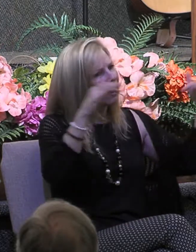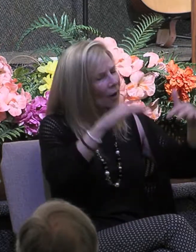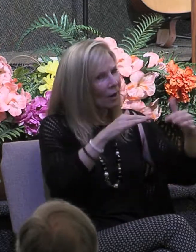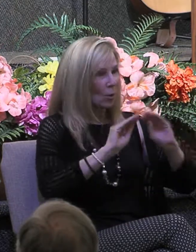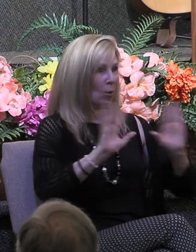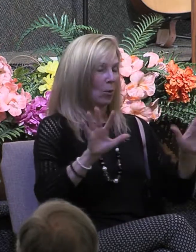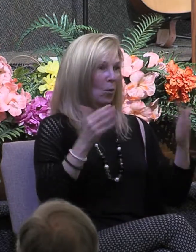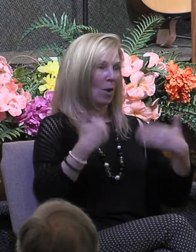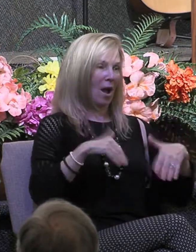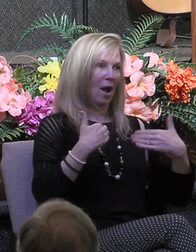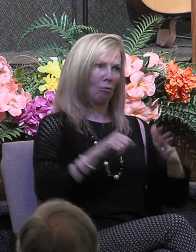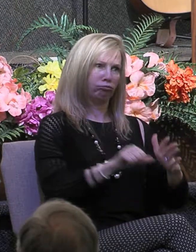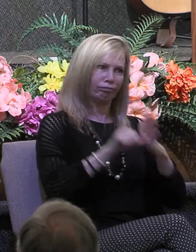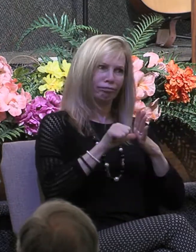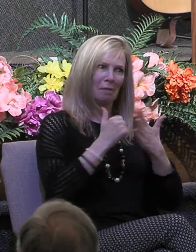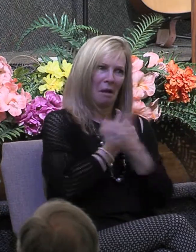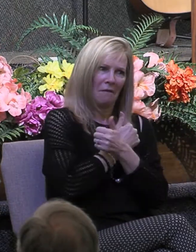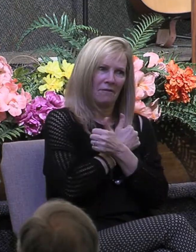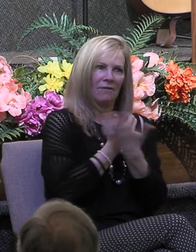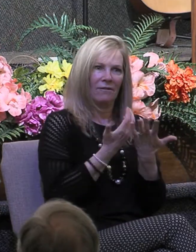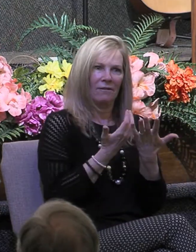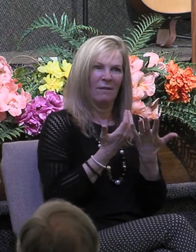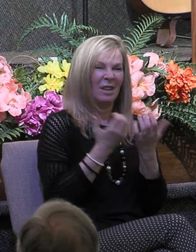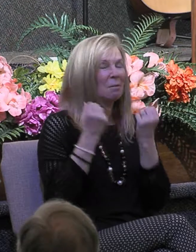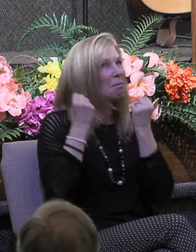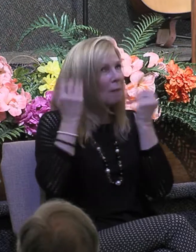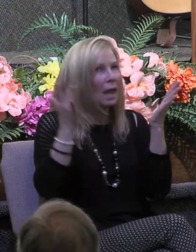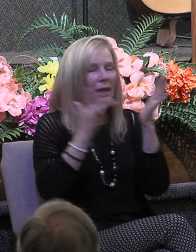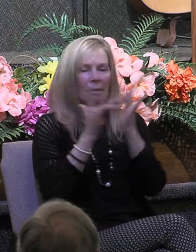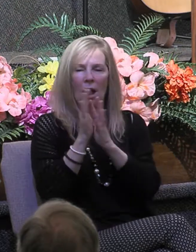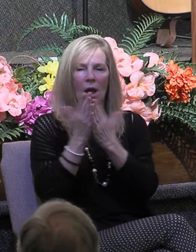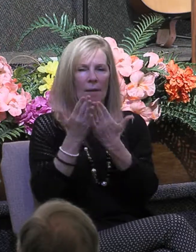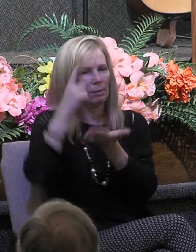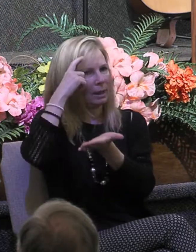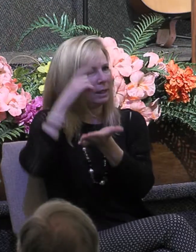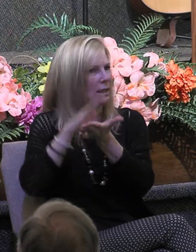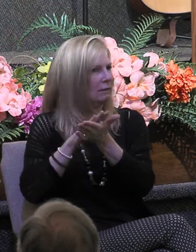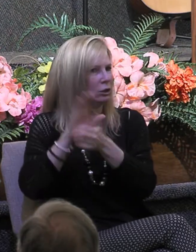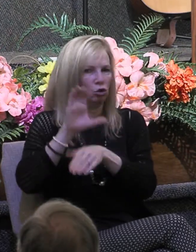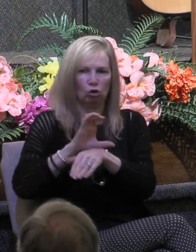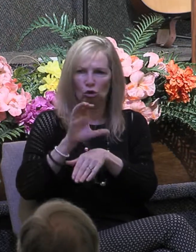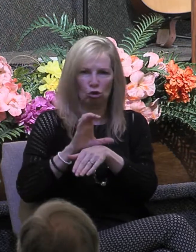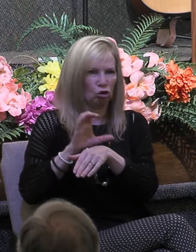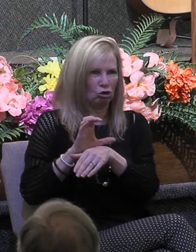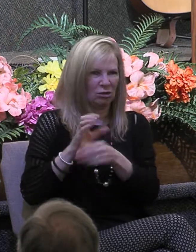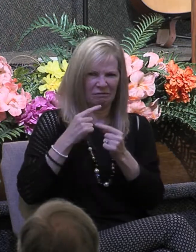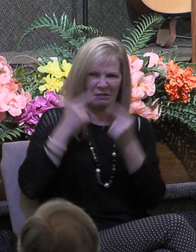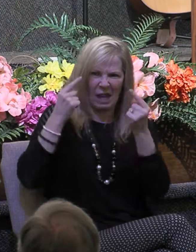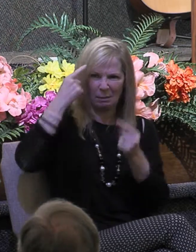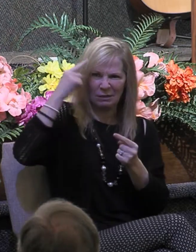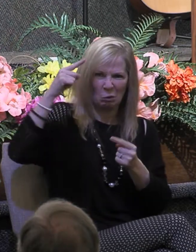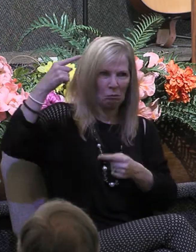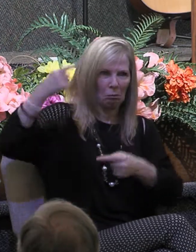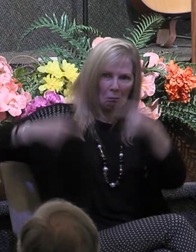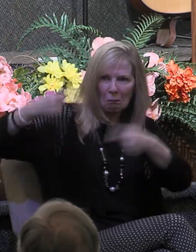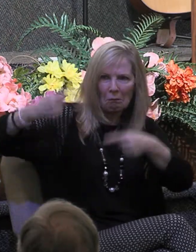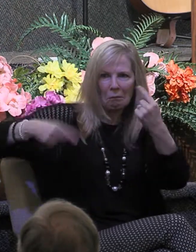Bible-believing churches have been known for their sinful skirmishes, unresolved conflicts, places where hatred and poor